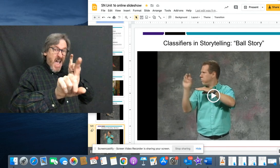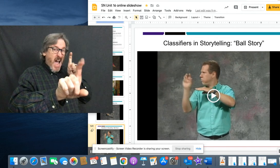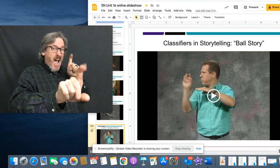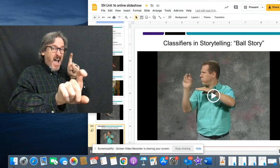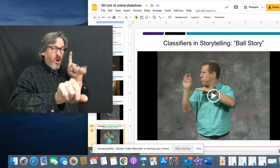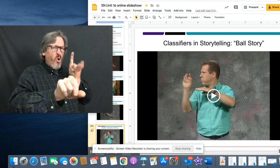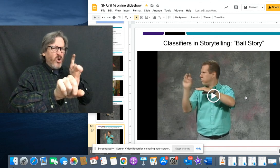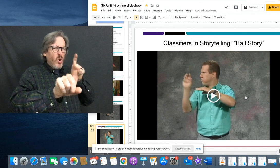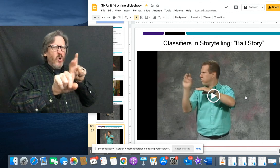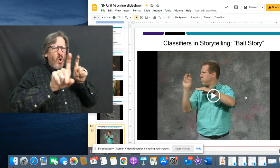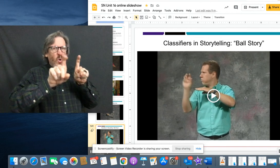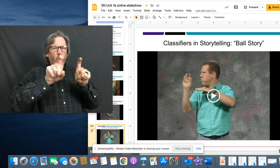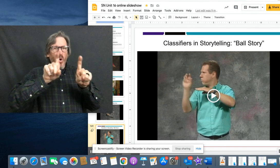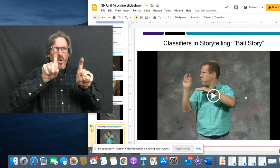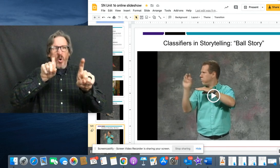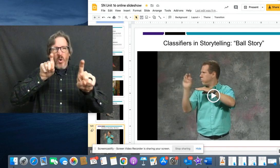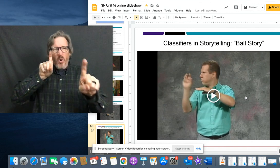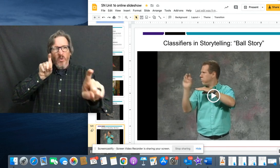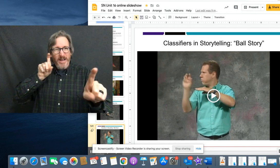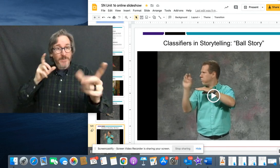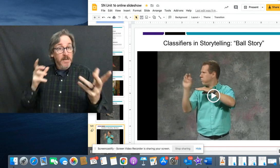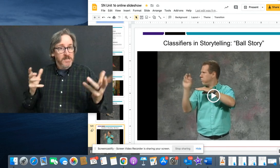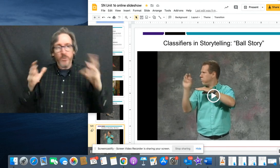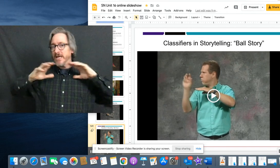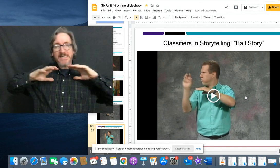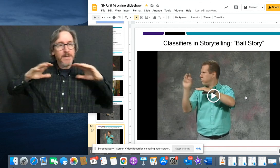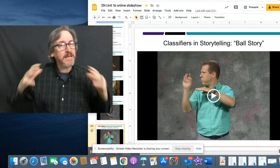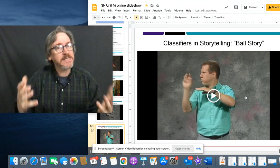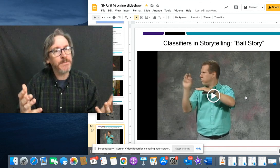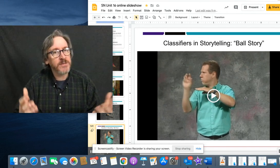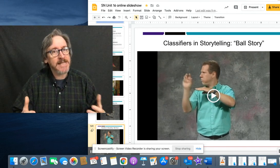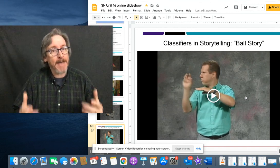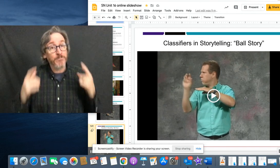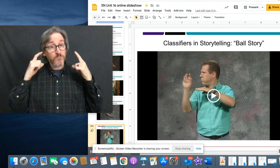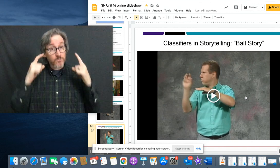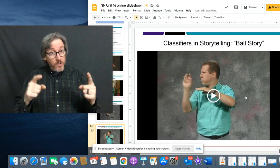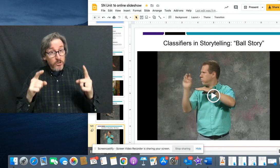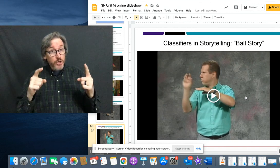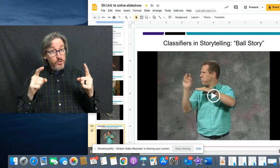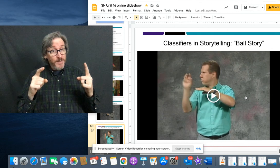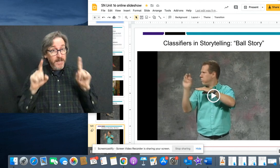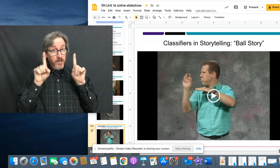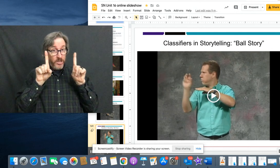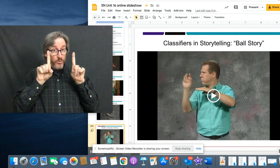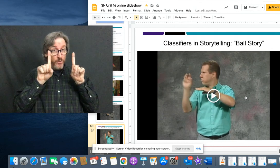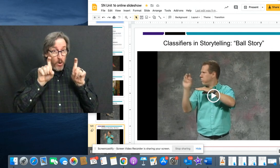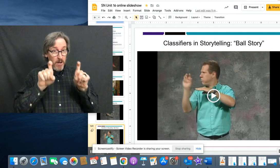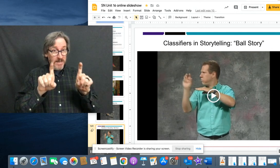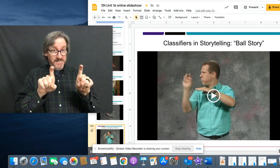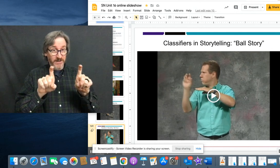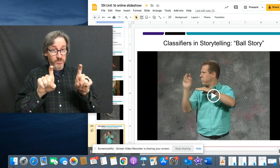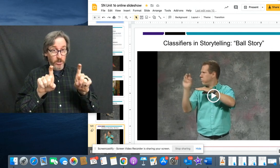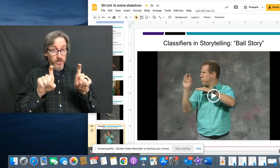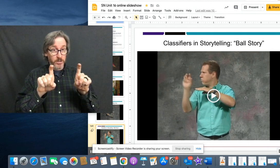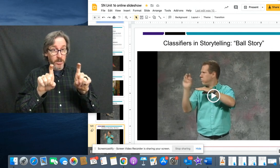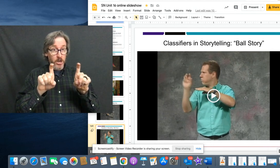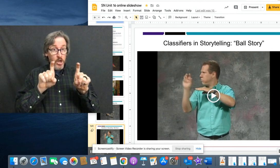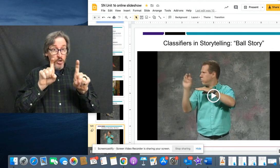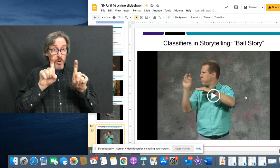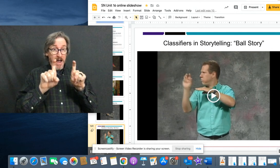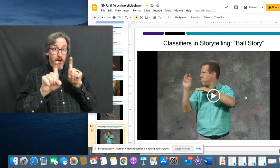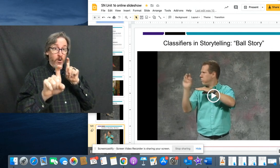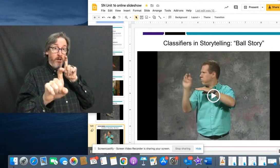ha, ha, ha. Oh, oh, oh, oh, oh, right? So something as simple as that shows me that you know how classifiers work,